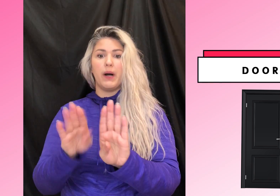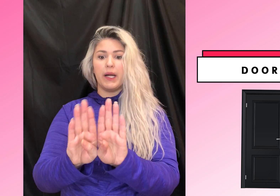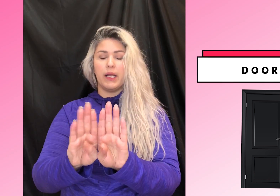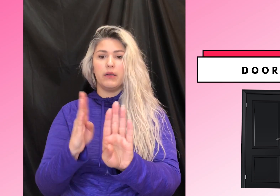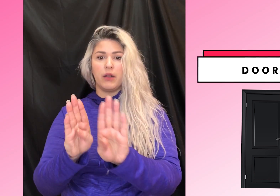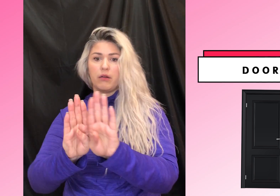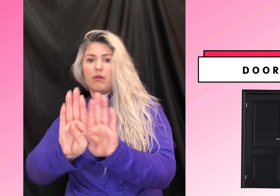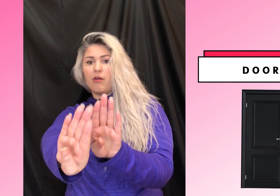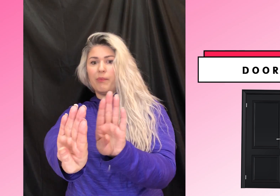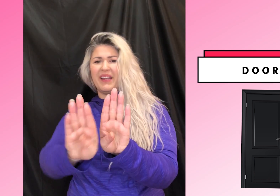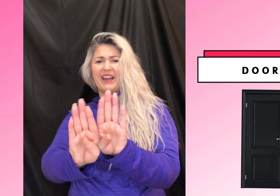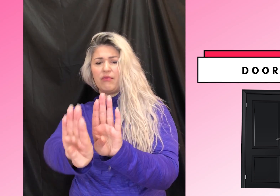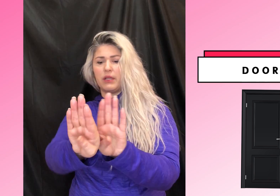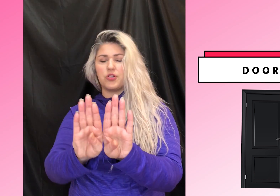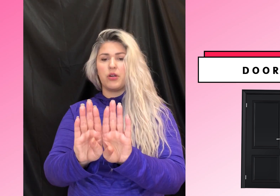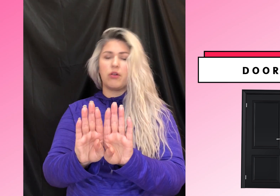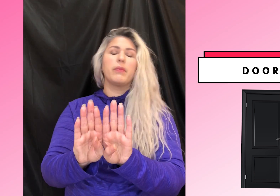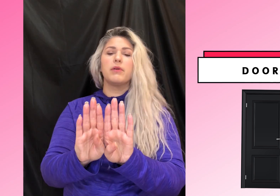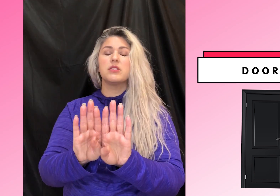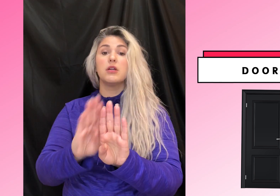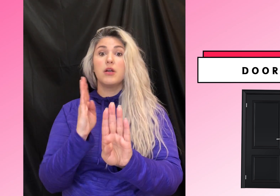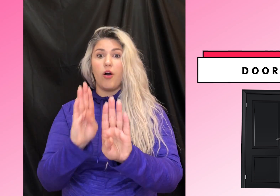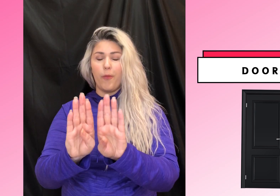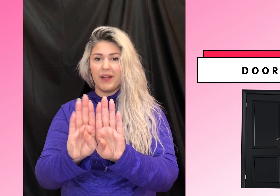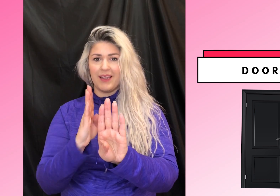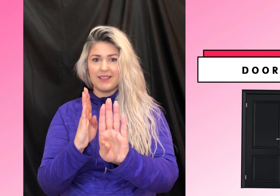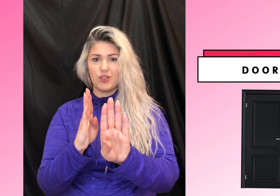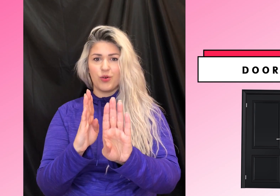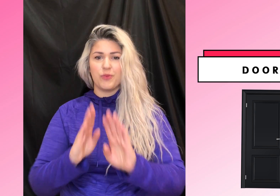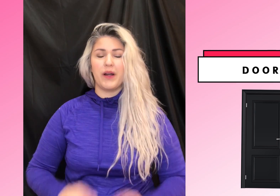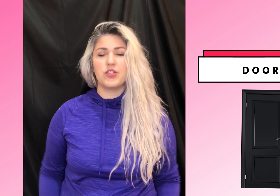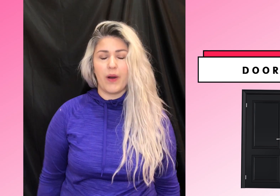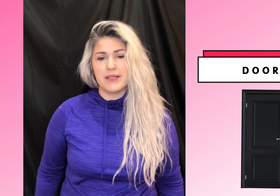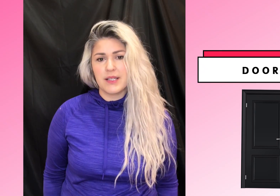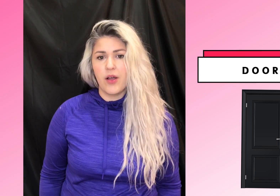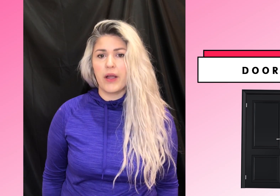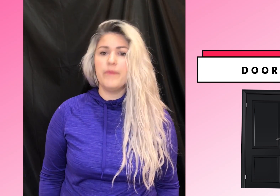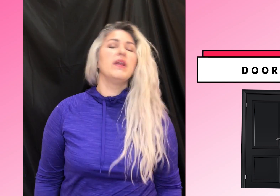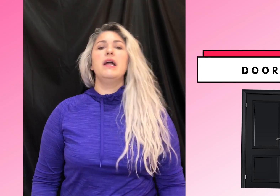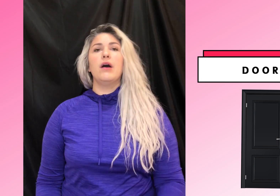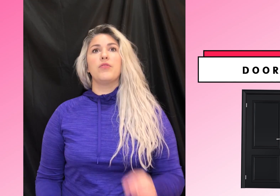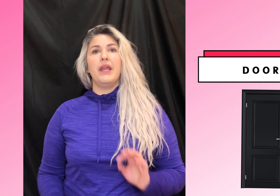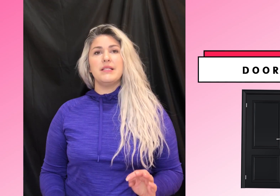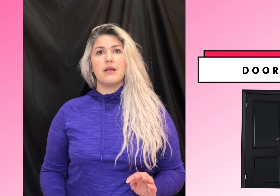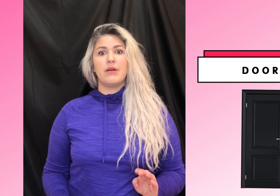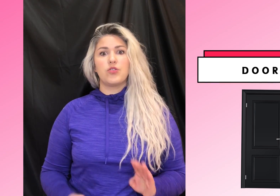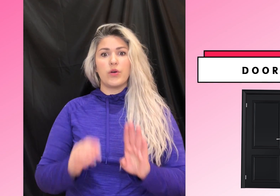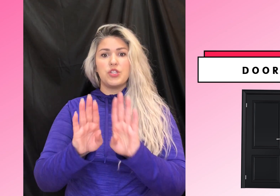body. You're not opening it out. Gosh, that hurt my wrist. Opening it towards your body twice. Okay. Now the nice thing about door is